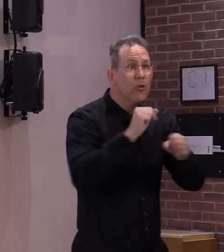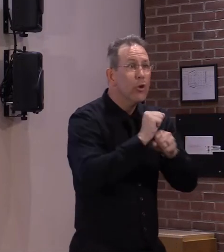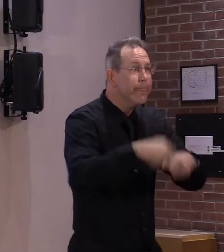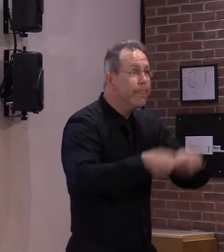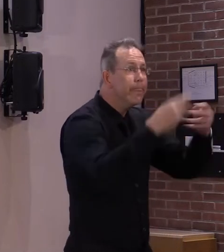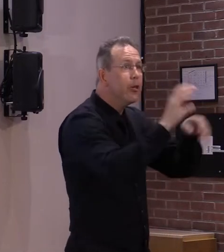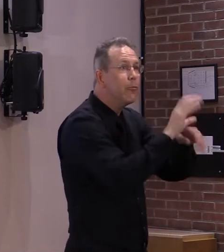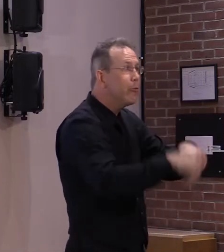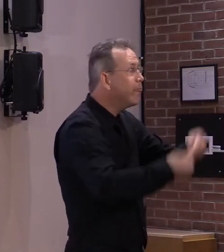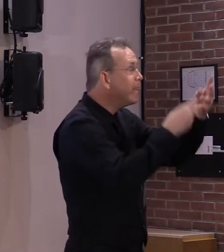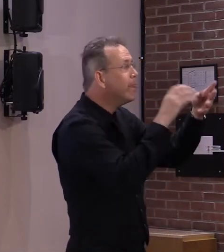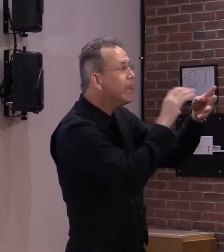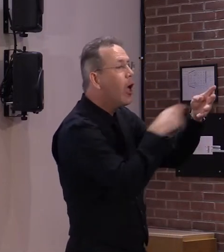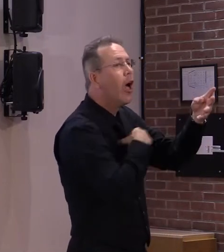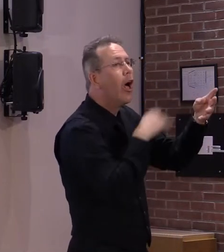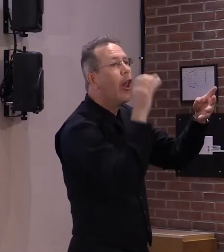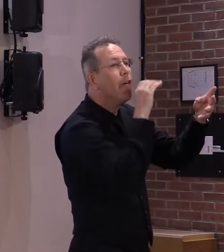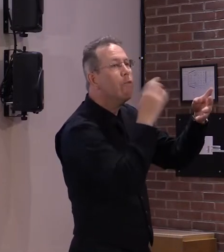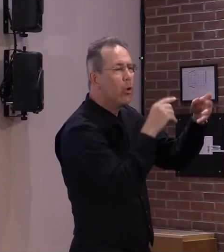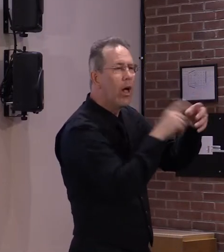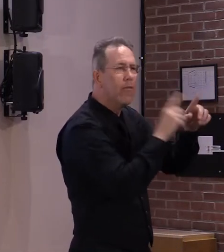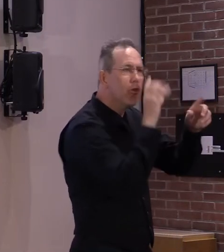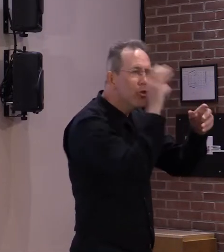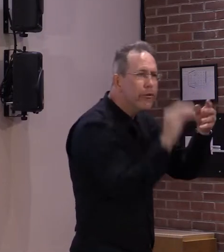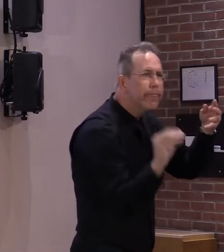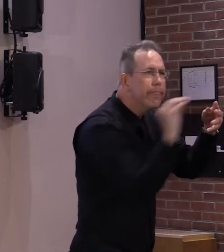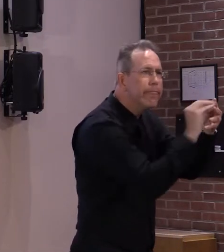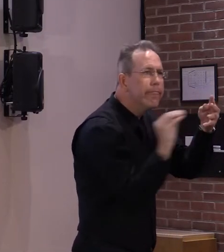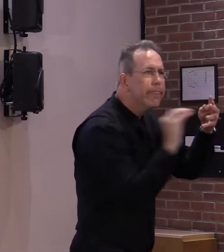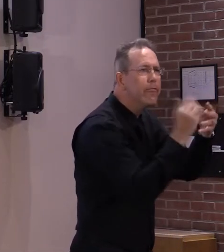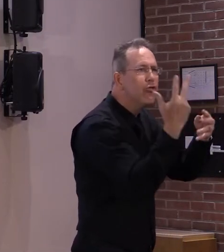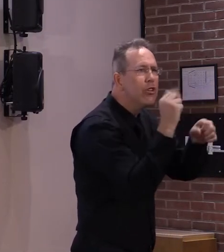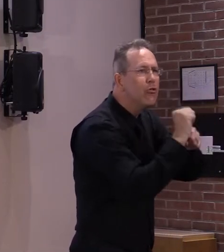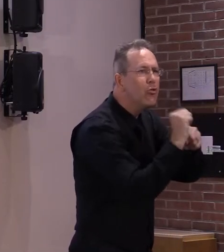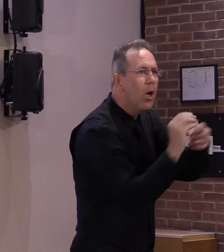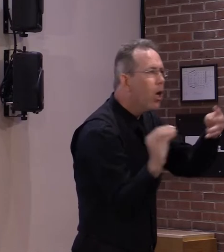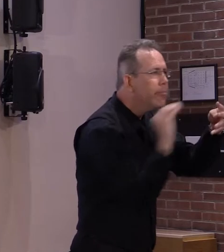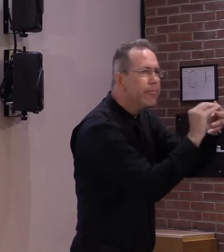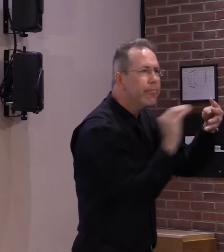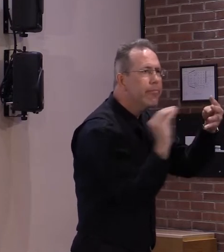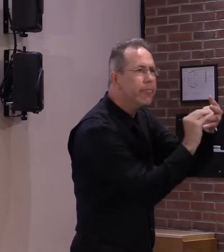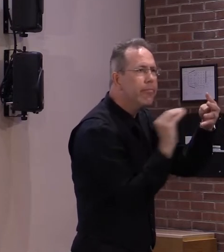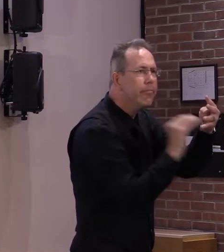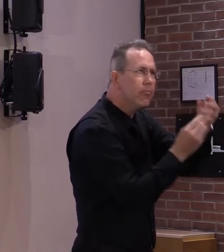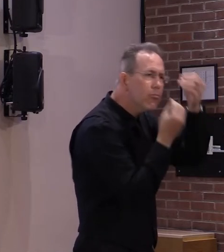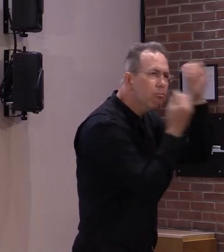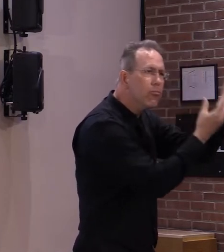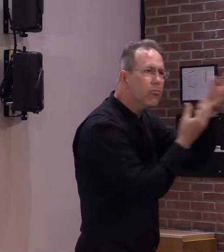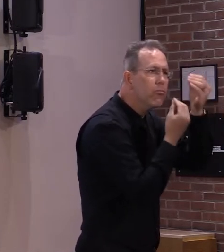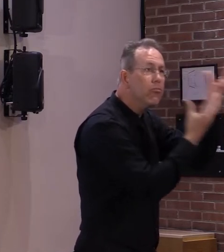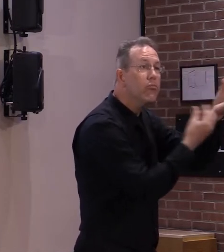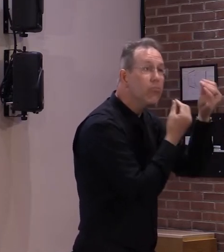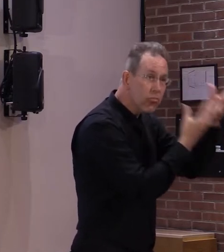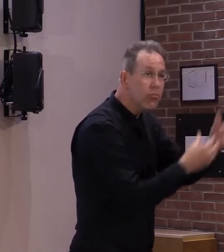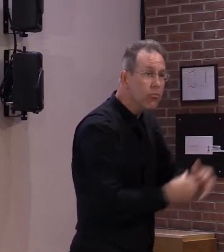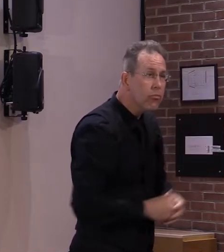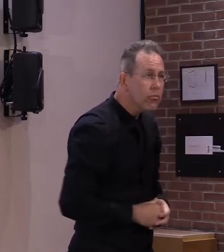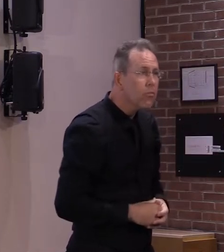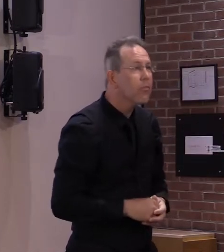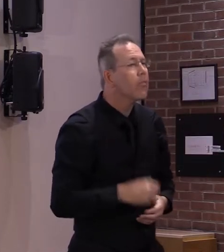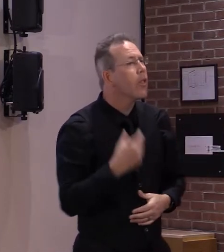to remain eligible for unemployment benefits. As with most things related to the pandemic, this is not a simple activity,